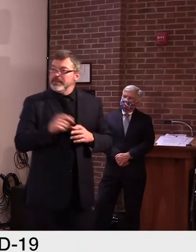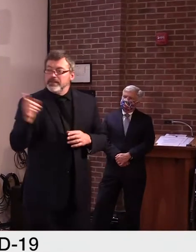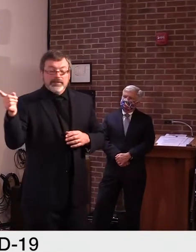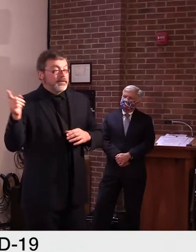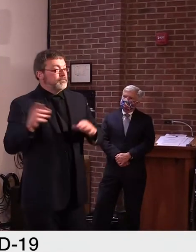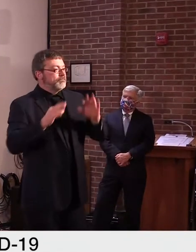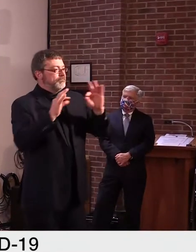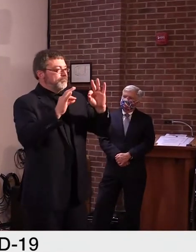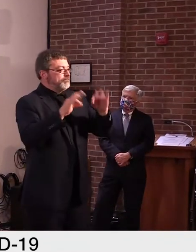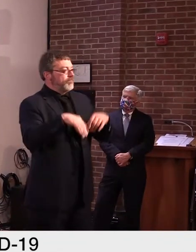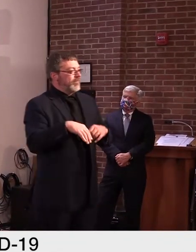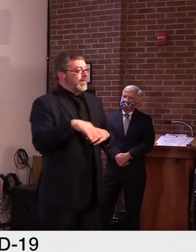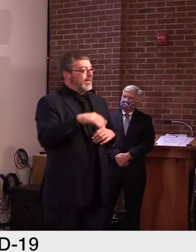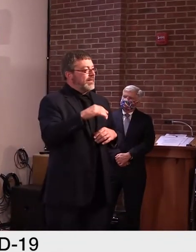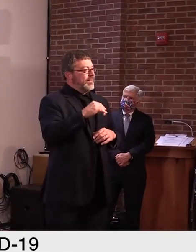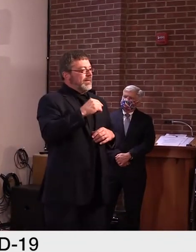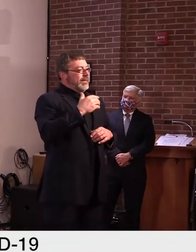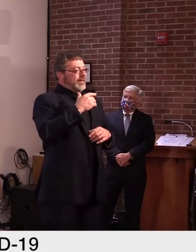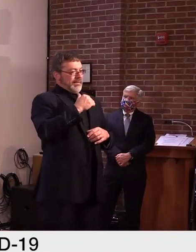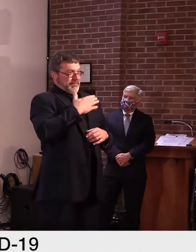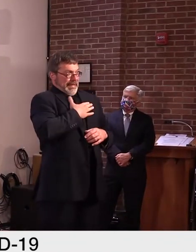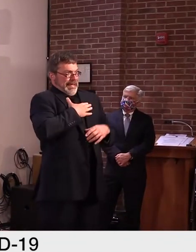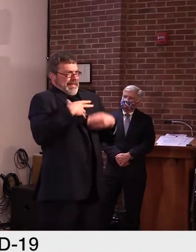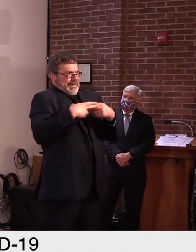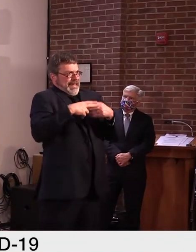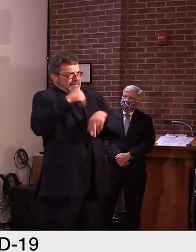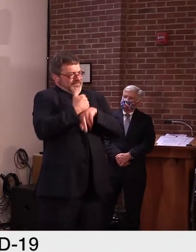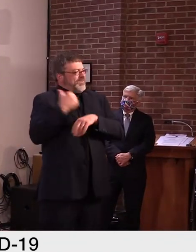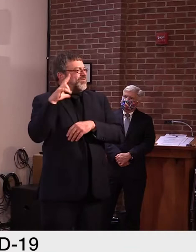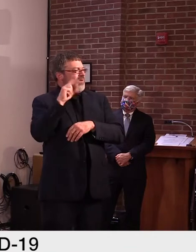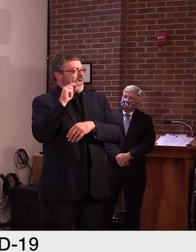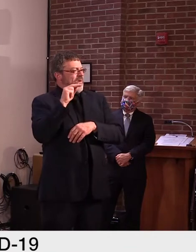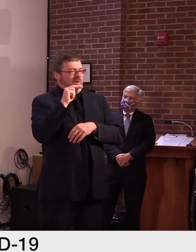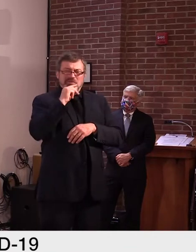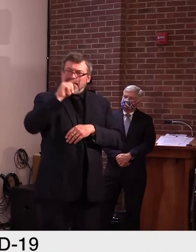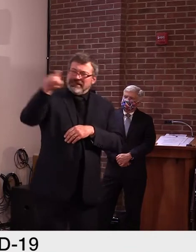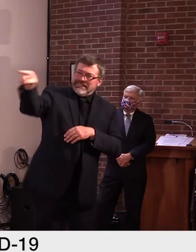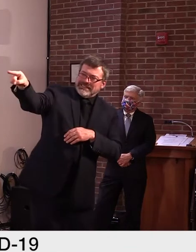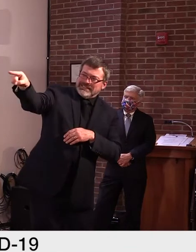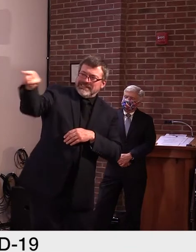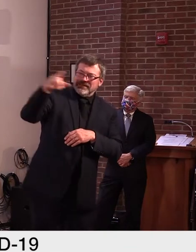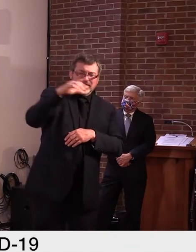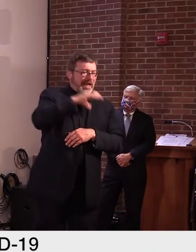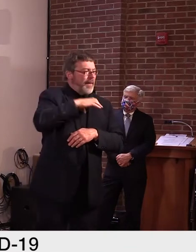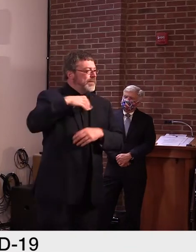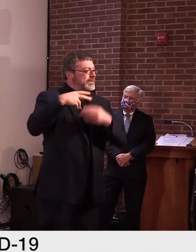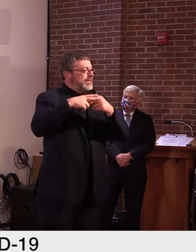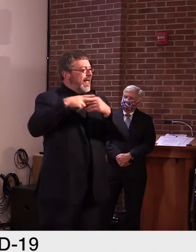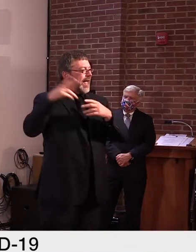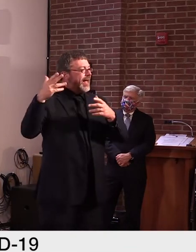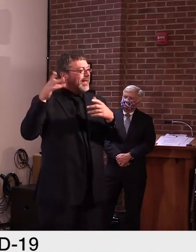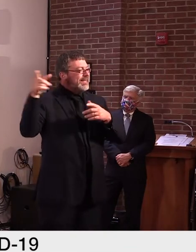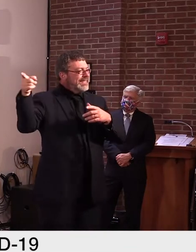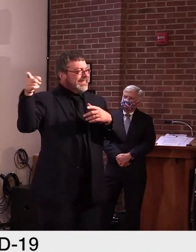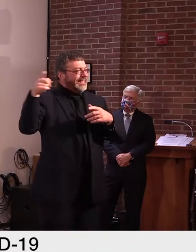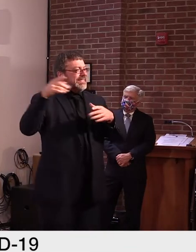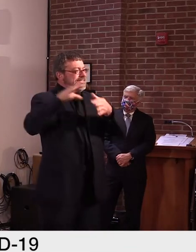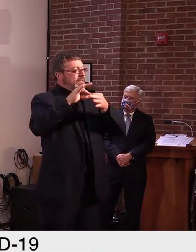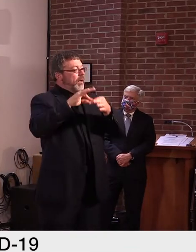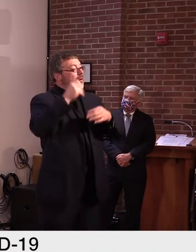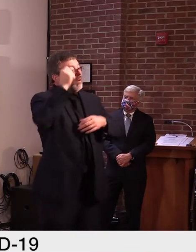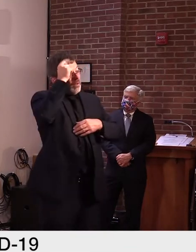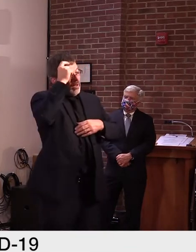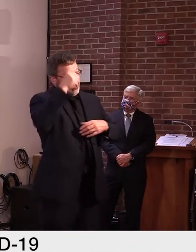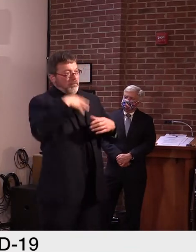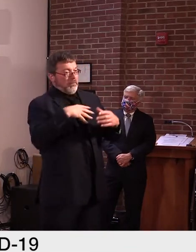It's actually not my slide. It's not, it's Commissioner Peechek's slide. So I'm going to let him explain that aspect and then I'll be happy to handle more